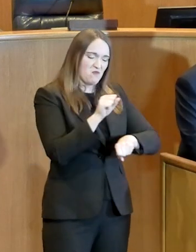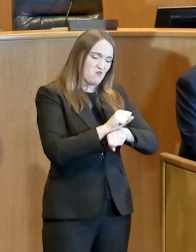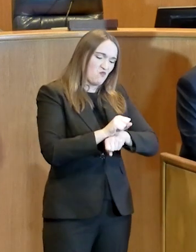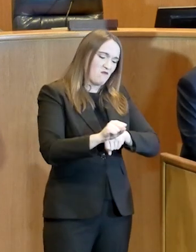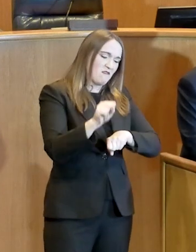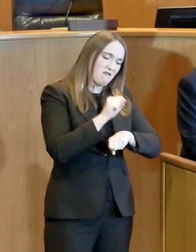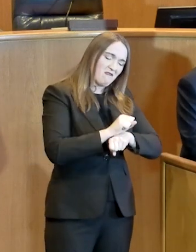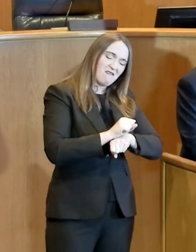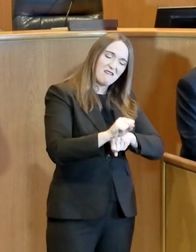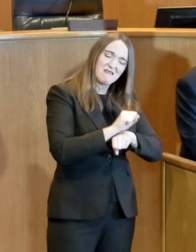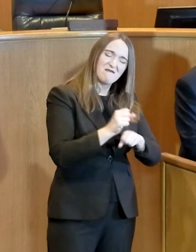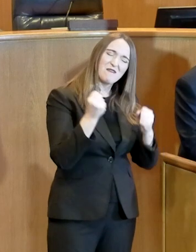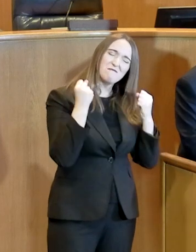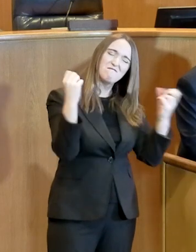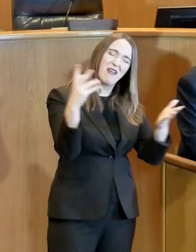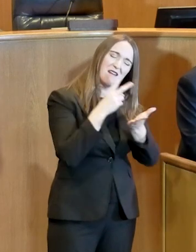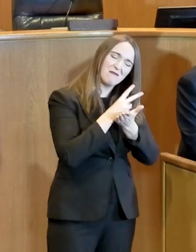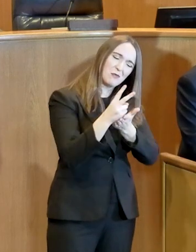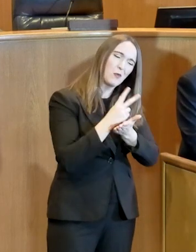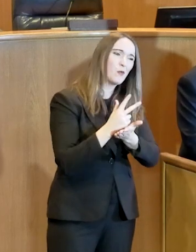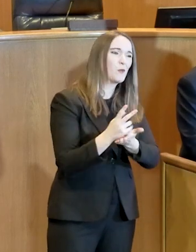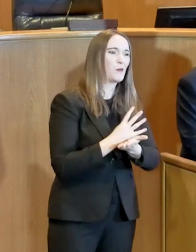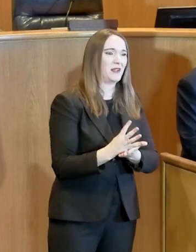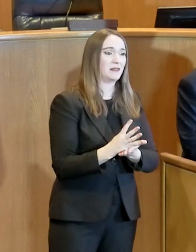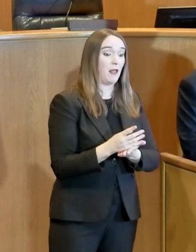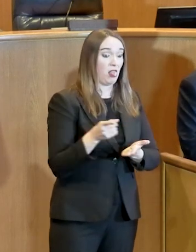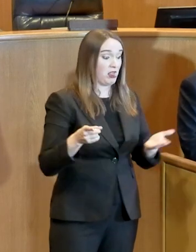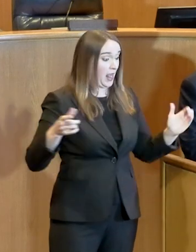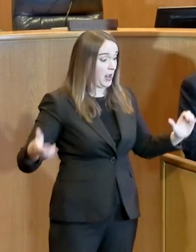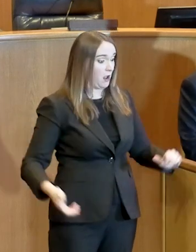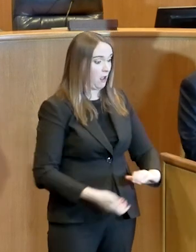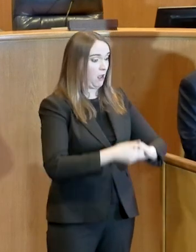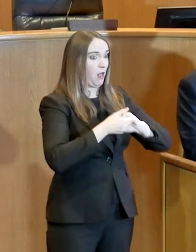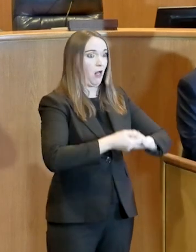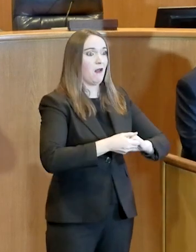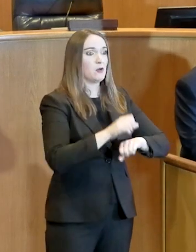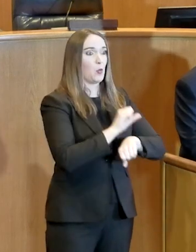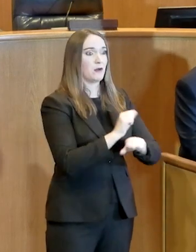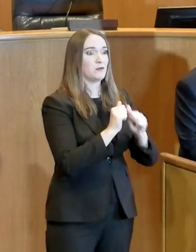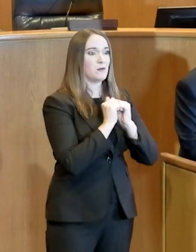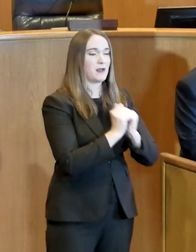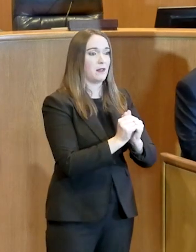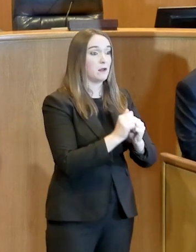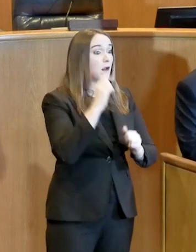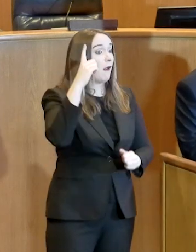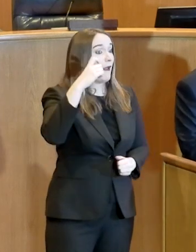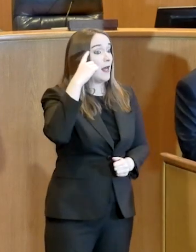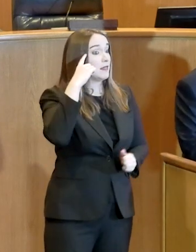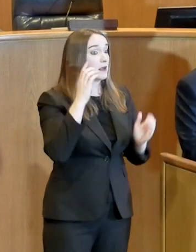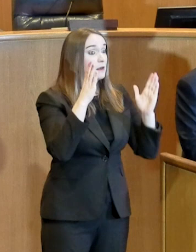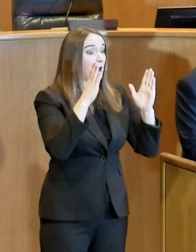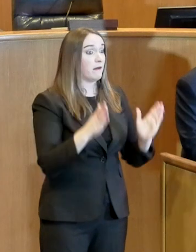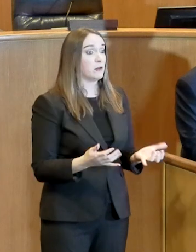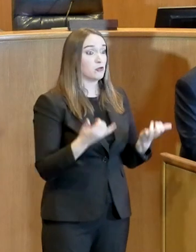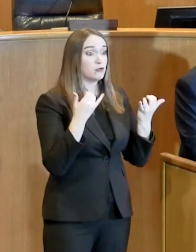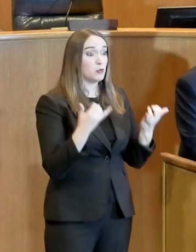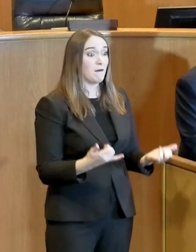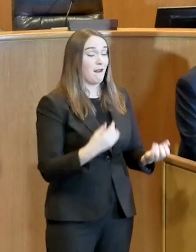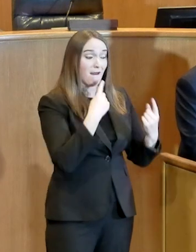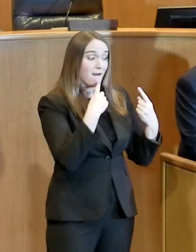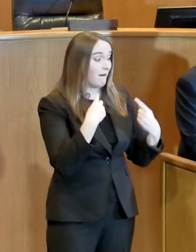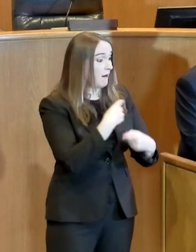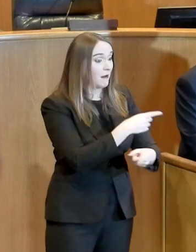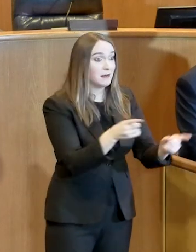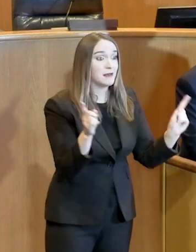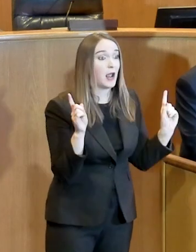and yes, they're working together. And the governor today pledged great resources that he actually opened the door to